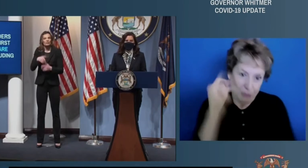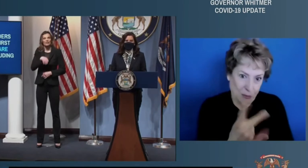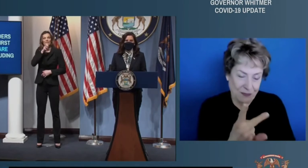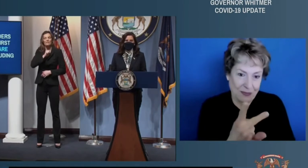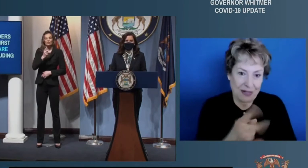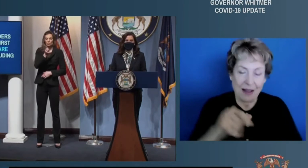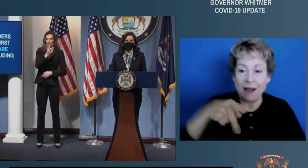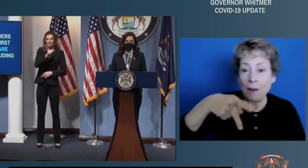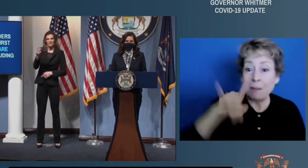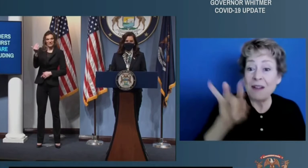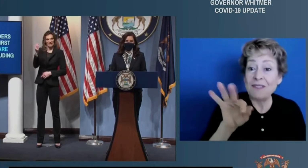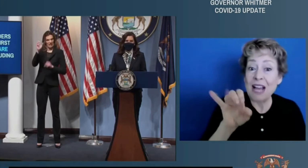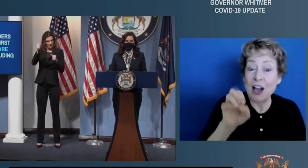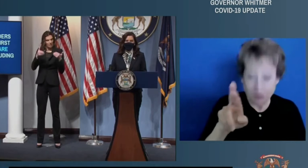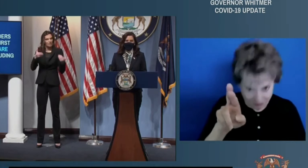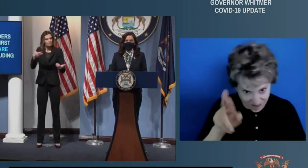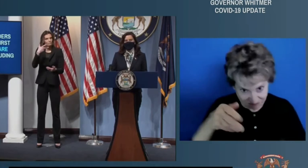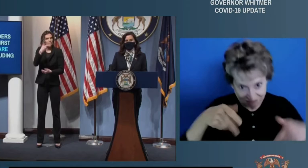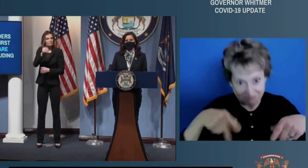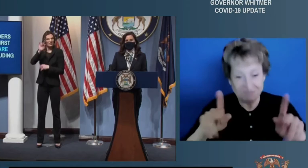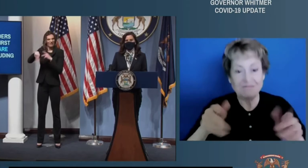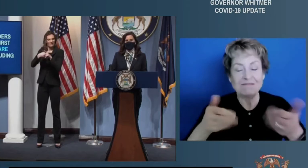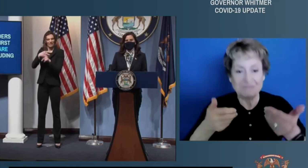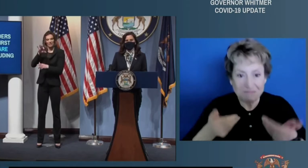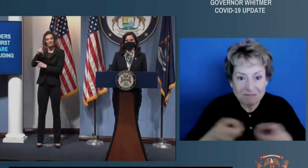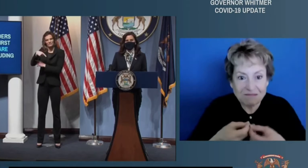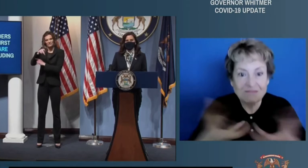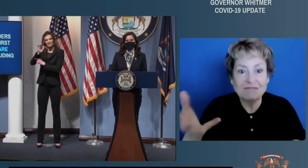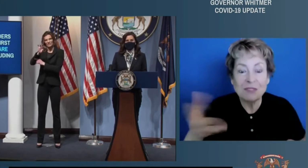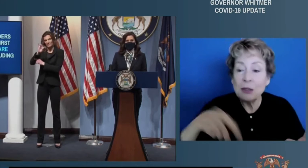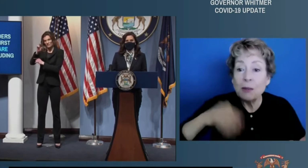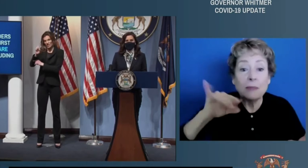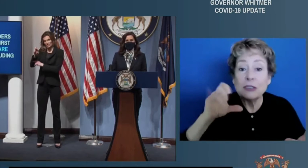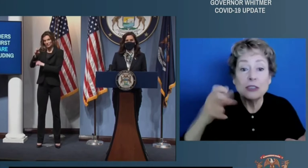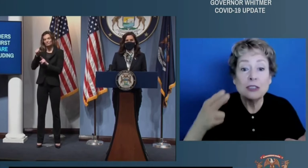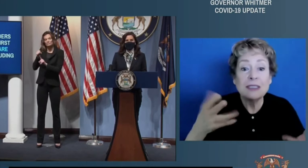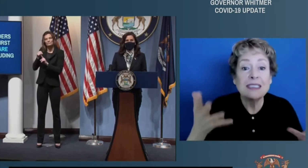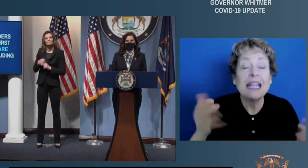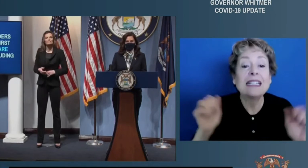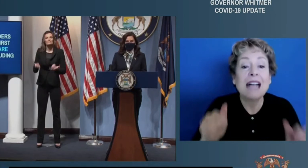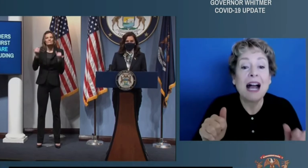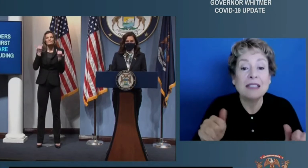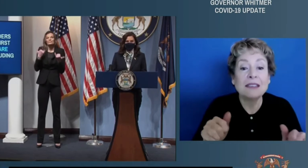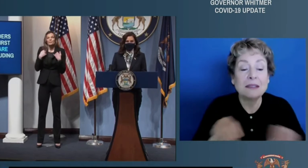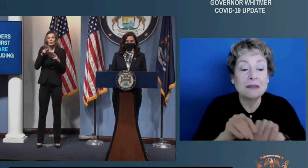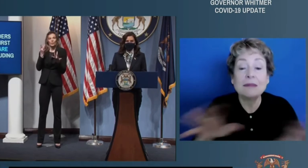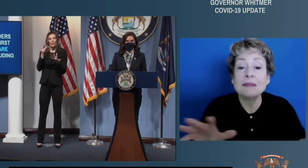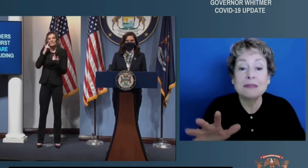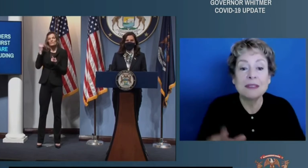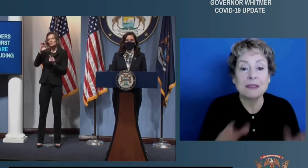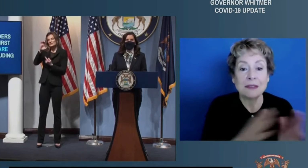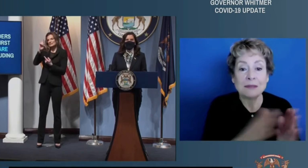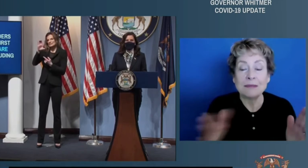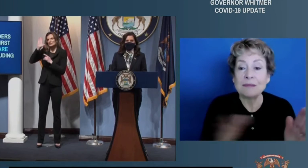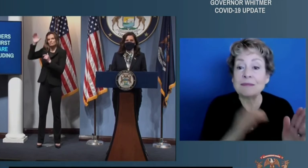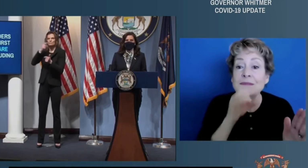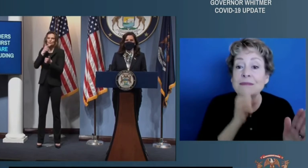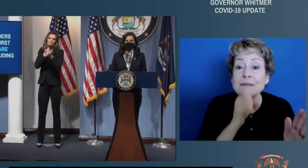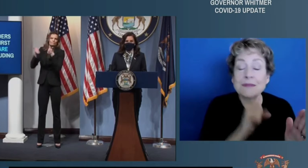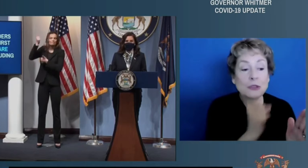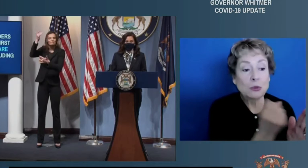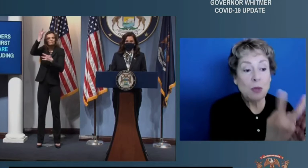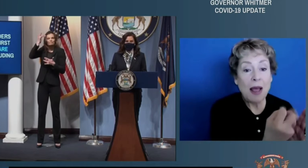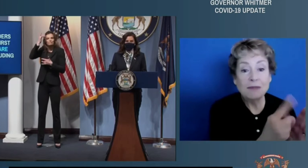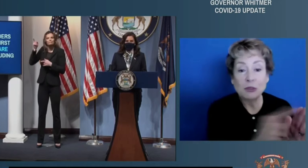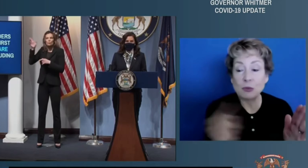for children ages 12 to 15. And later today, the CDC's Advisory Committee on Immunization Practices will